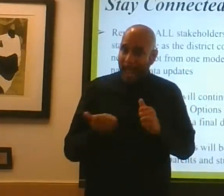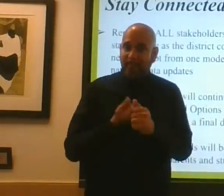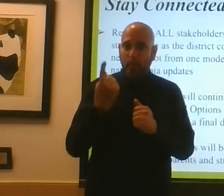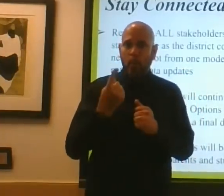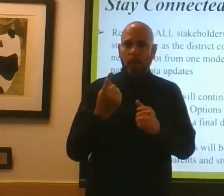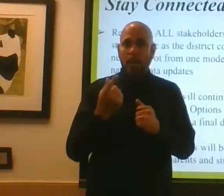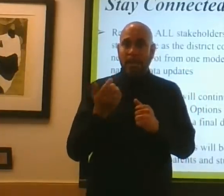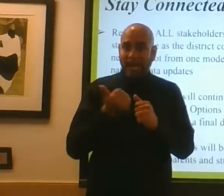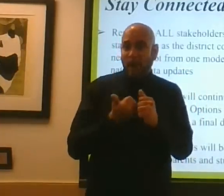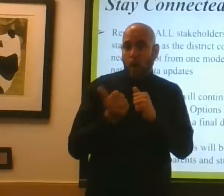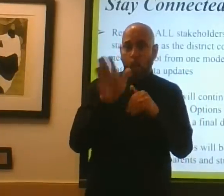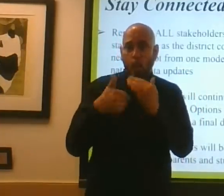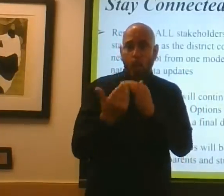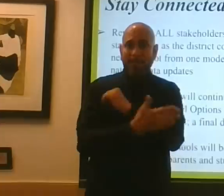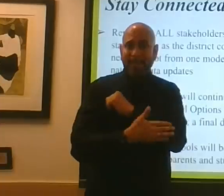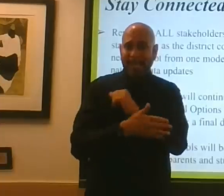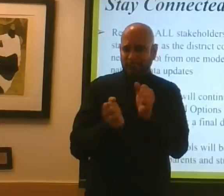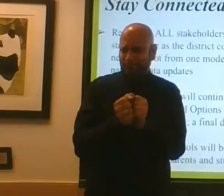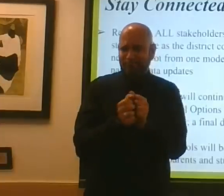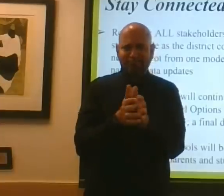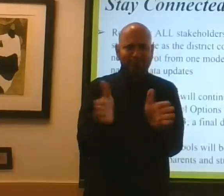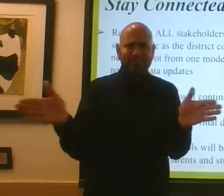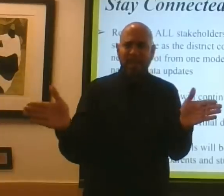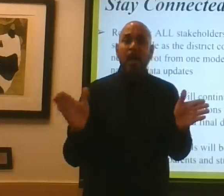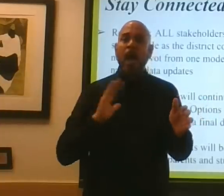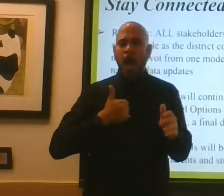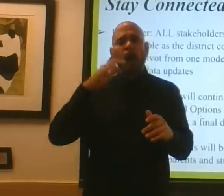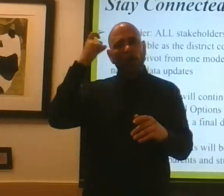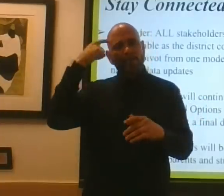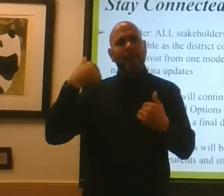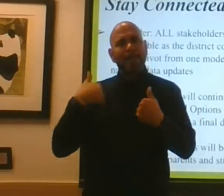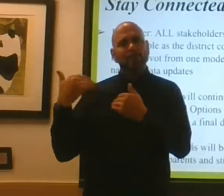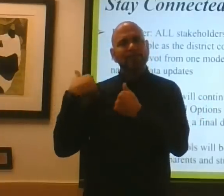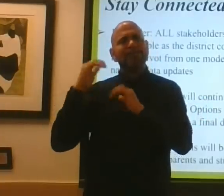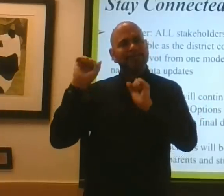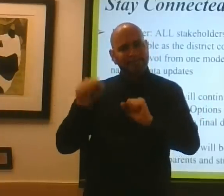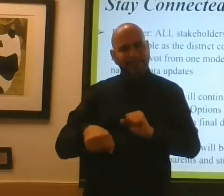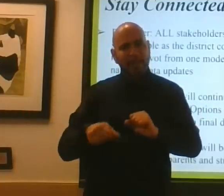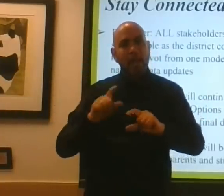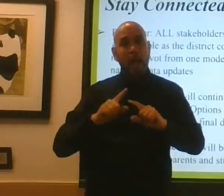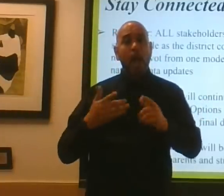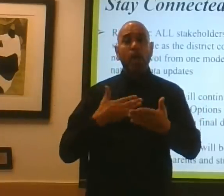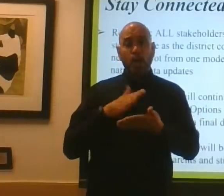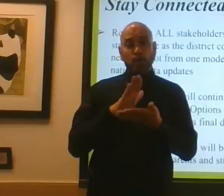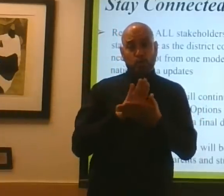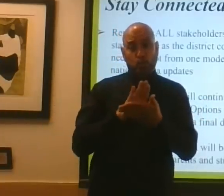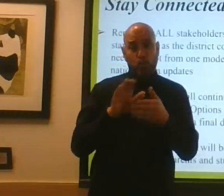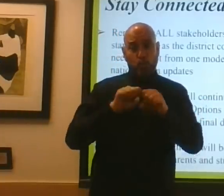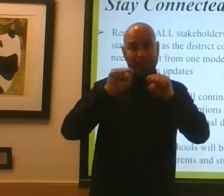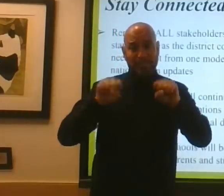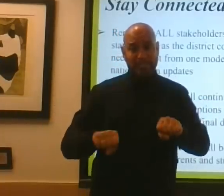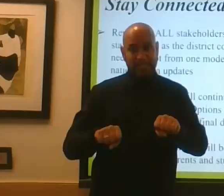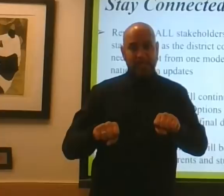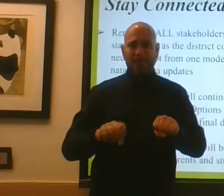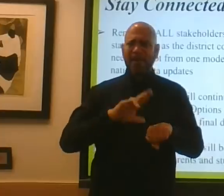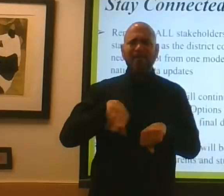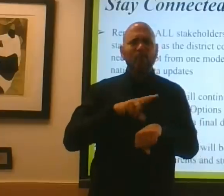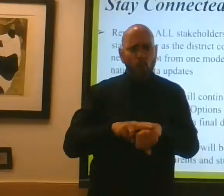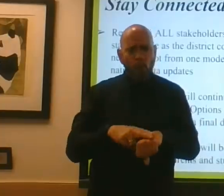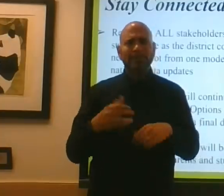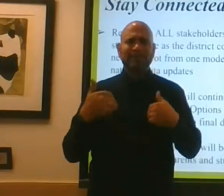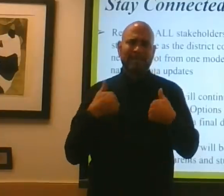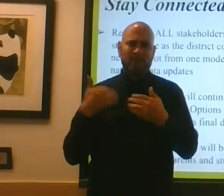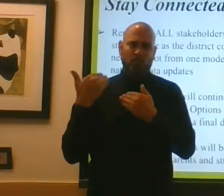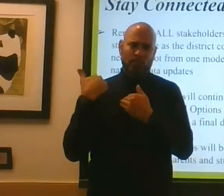in every nation, all of us are having to figure it out. Yes, our government has responsibilities. Our school system, of course, has a